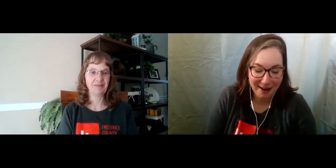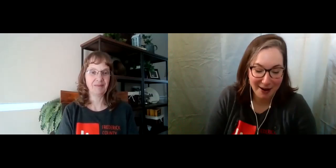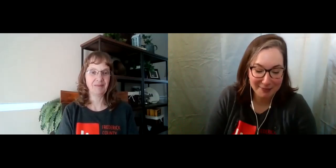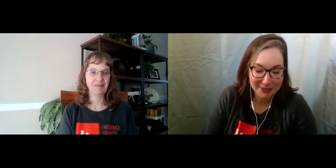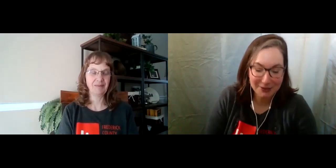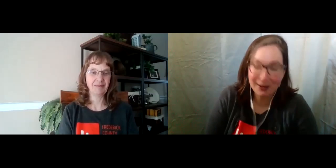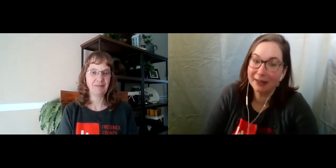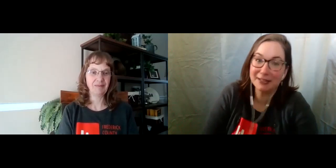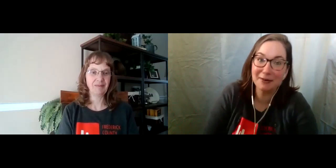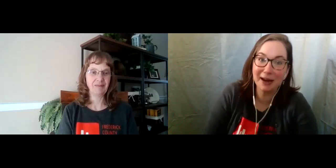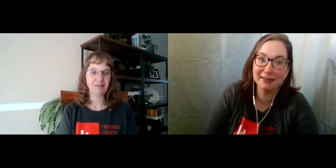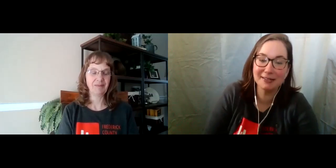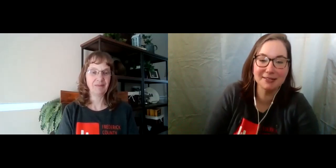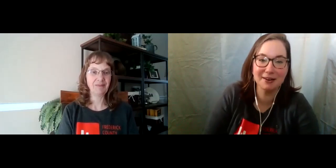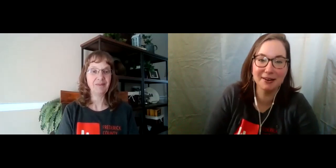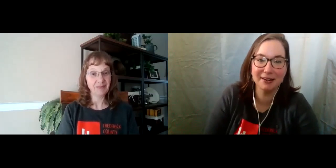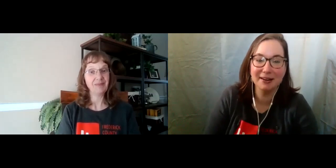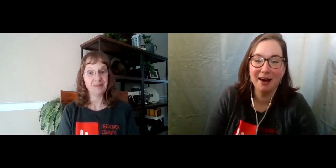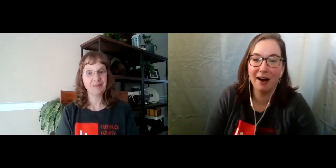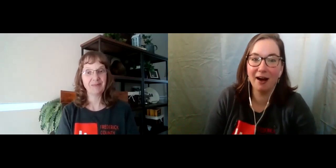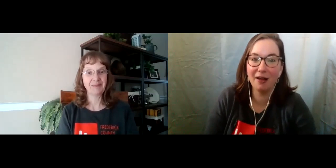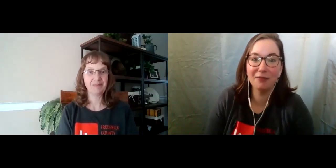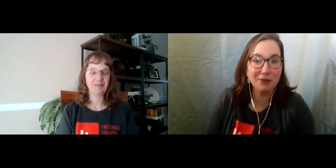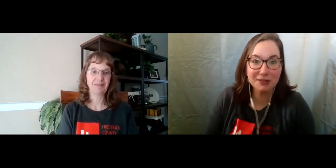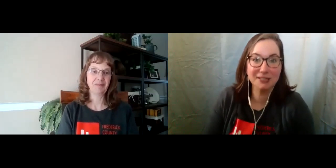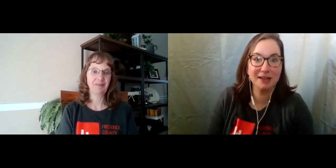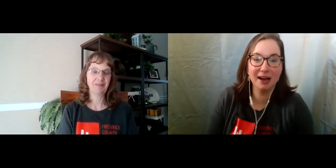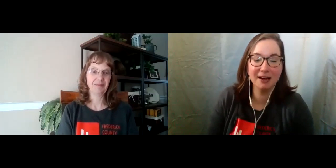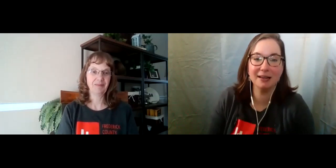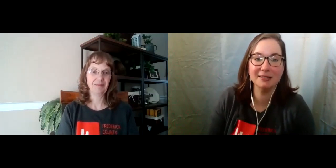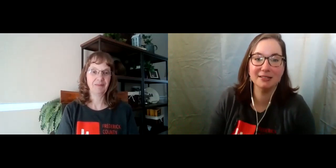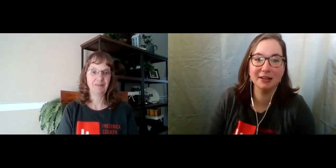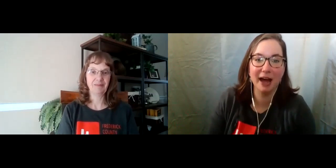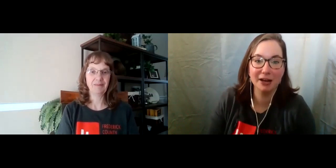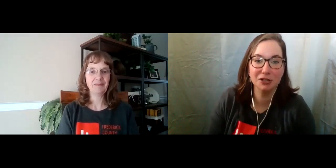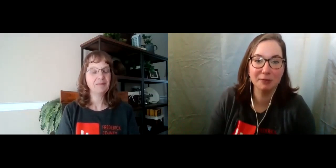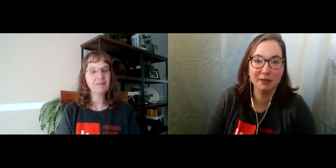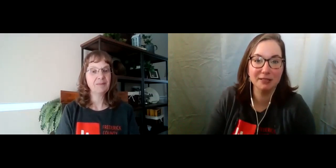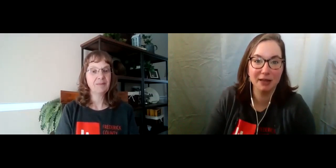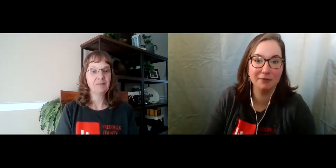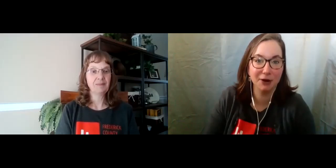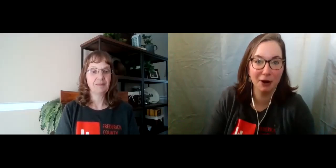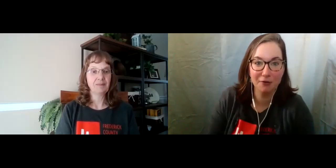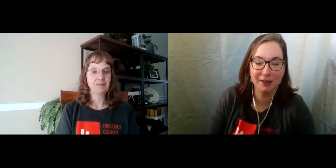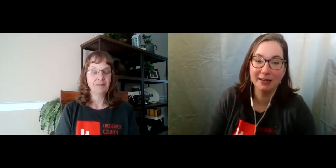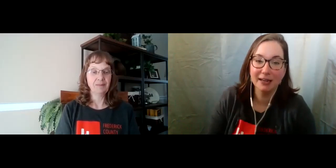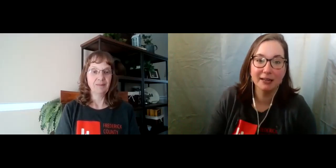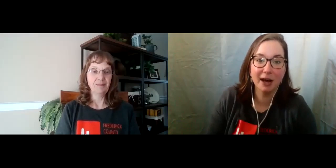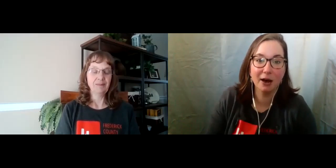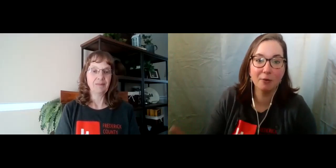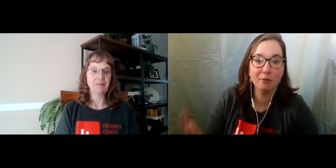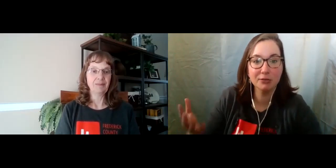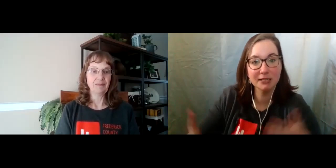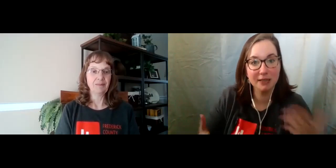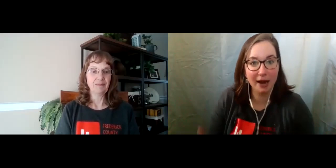So, yeah, let's go ahead and get started. The first sign is going to actually be the sign for COVID. Now, most signs,